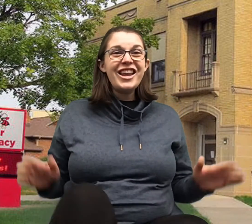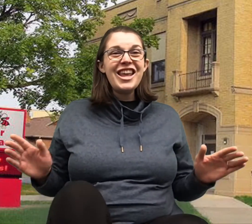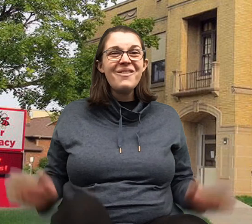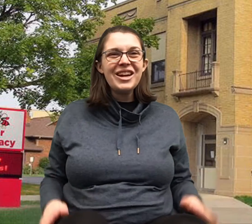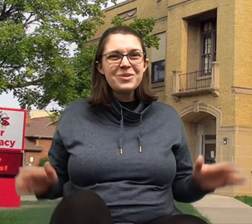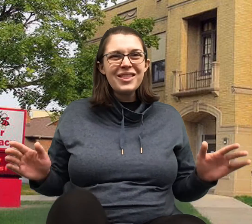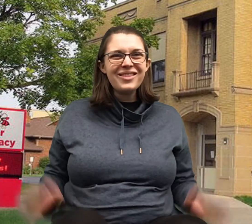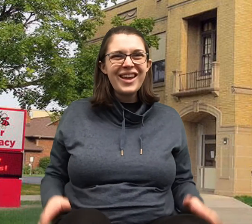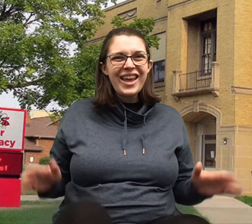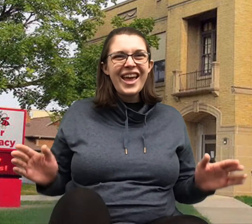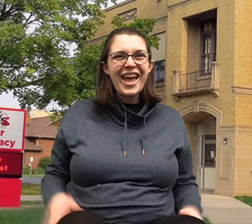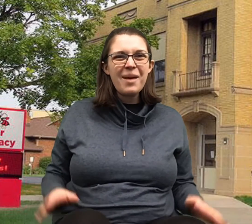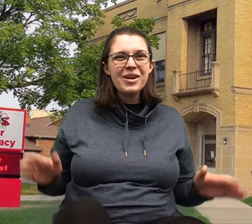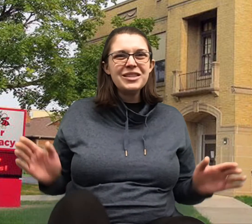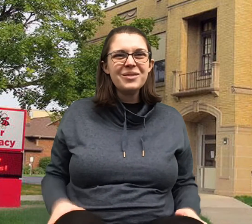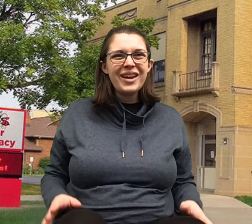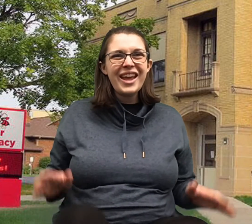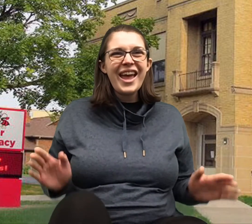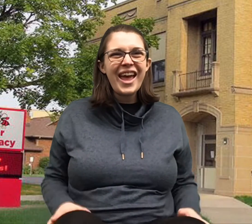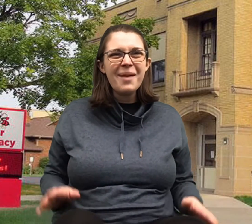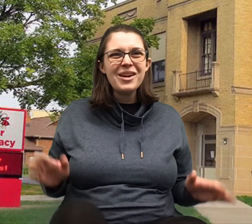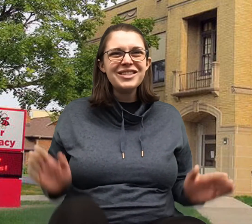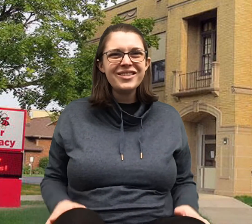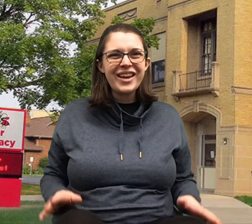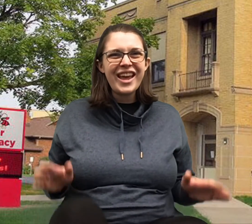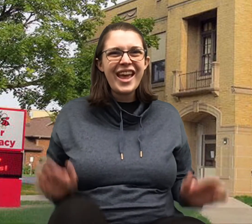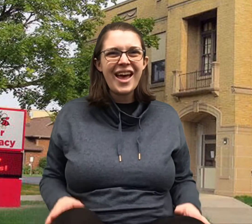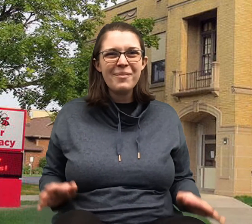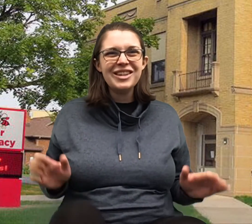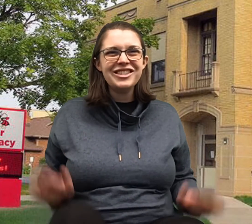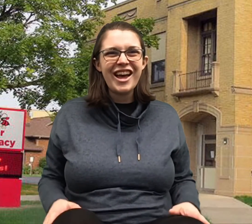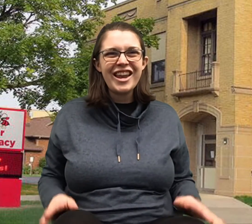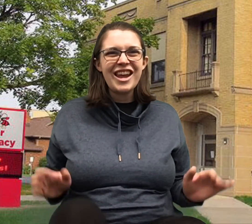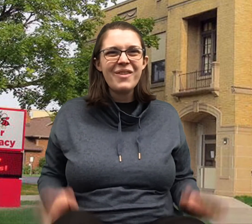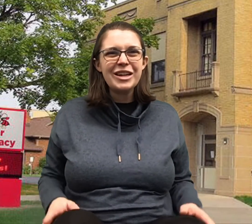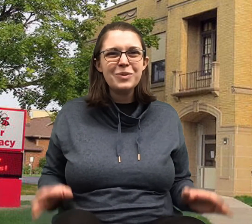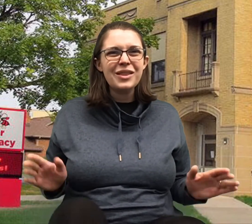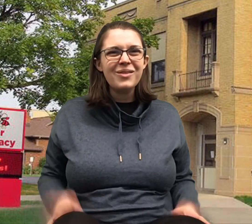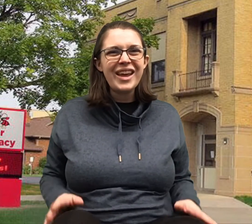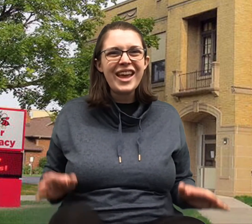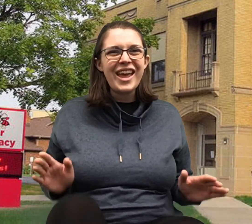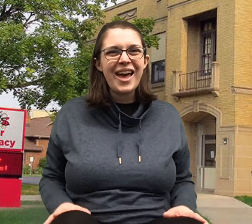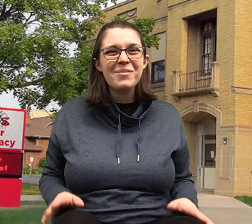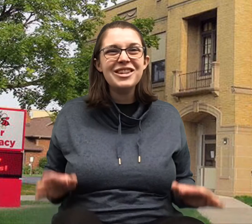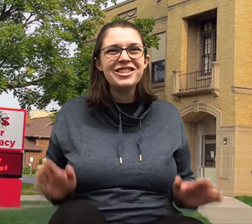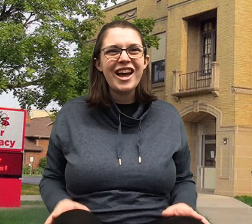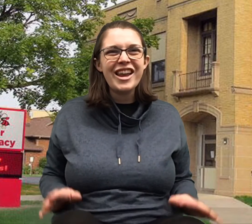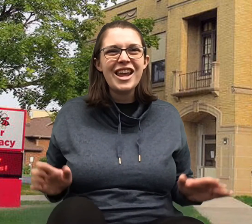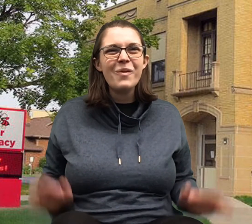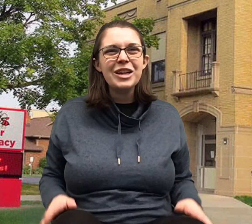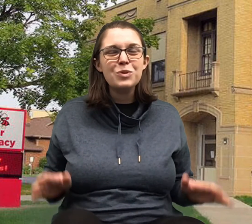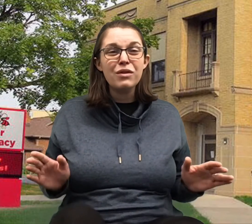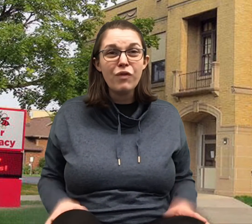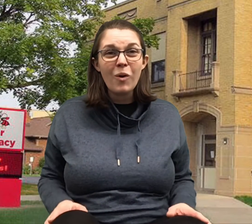works with three, hammers three, hammers three, hammers. Johnny works with three, hammers. Johnny works with four.